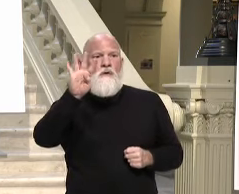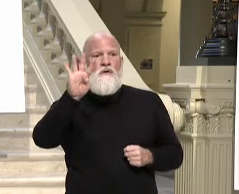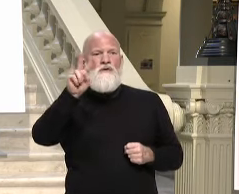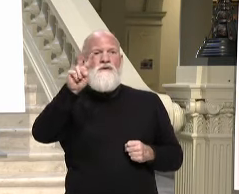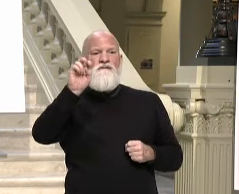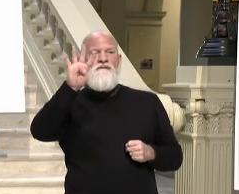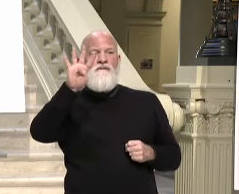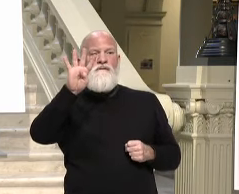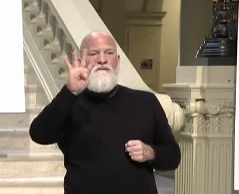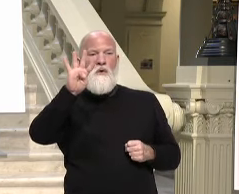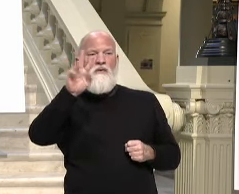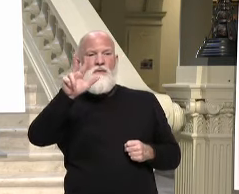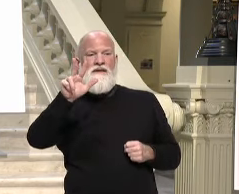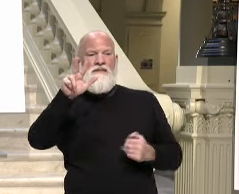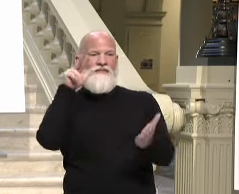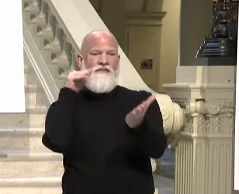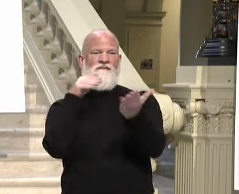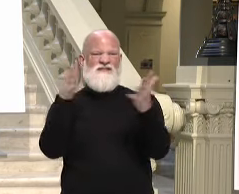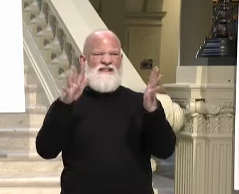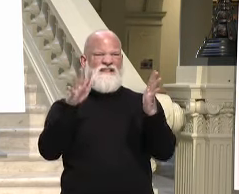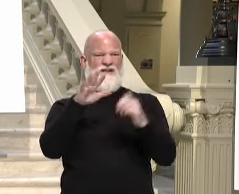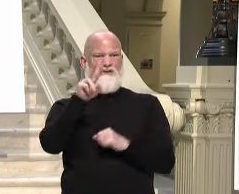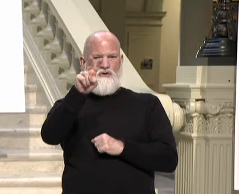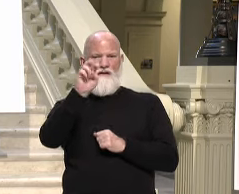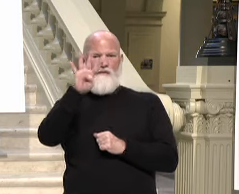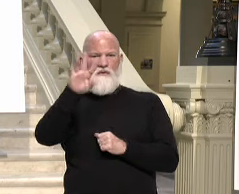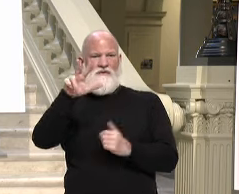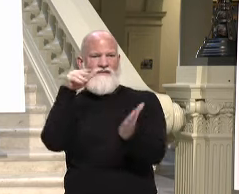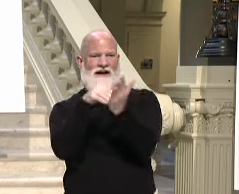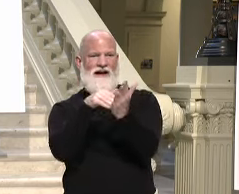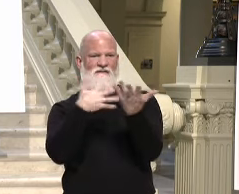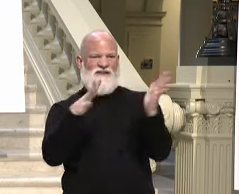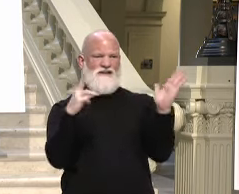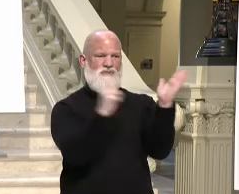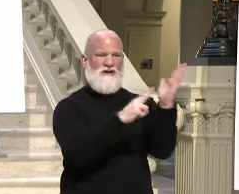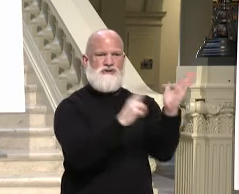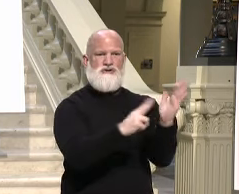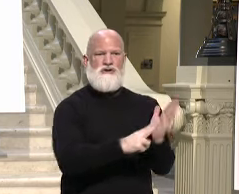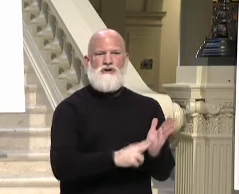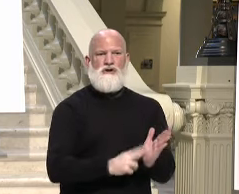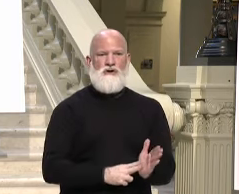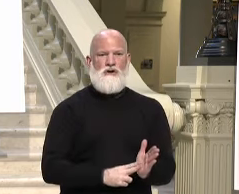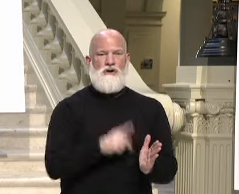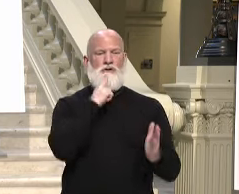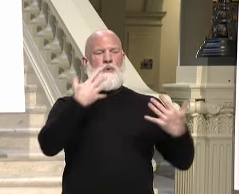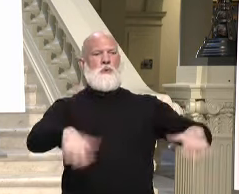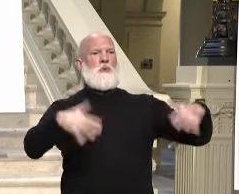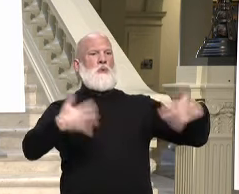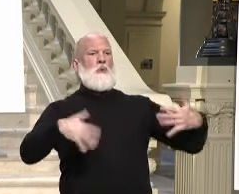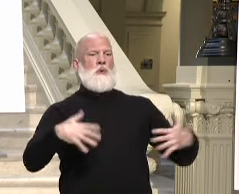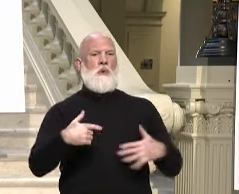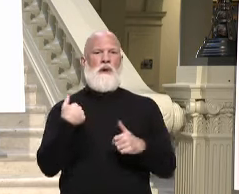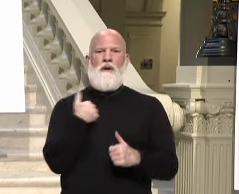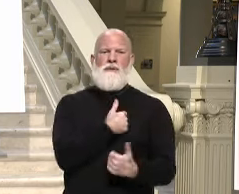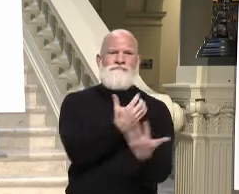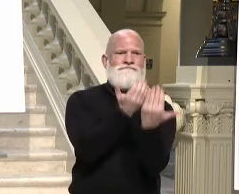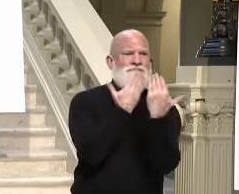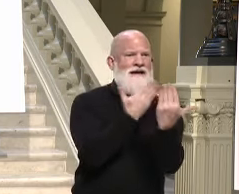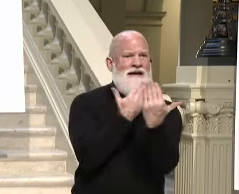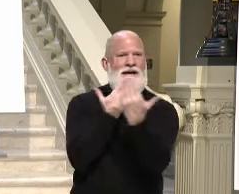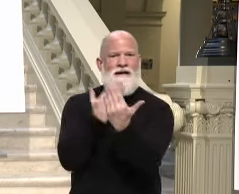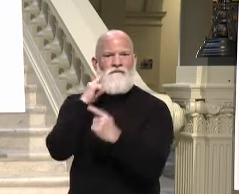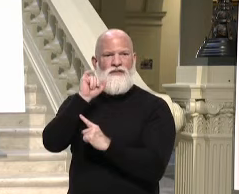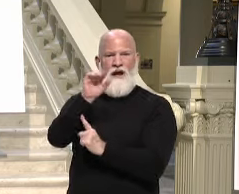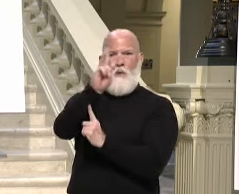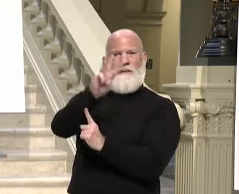very excited about. That lets us know that the sites are working and folks are finding their way to the website. In addition to the four sites that